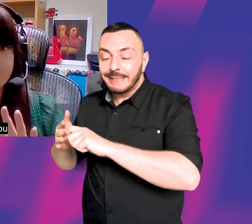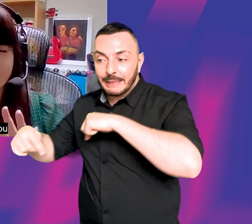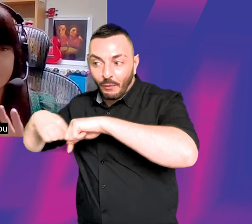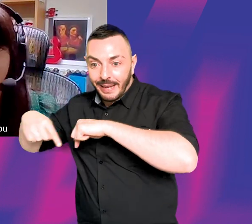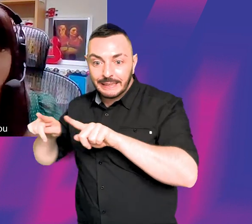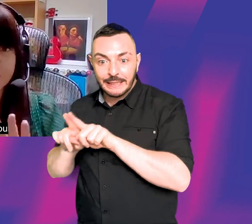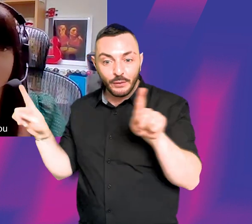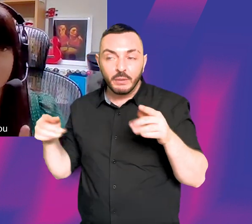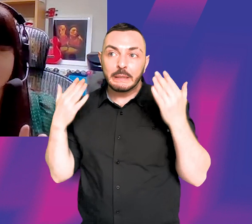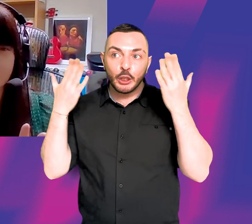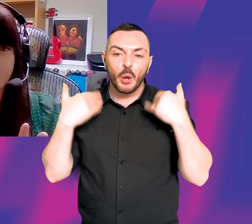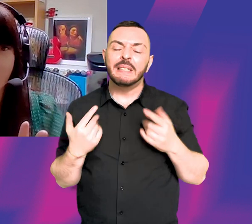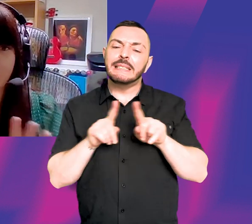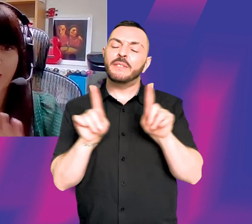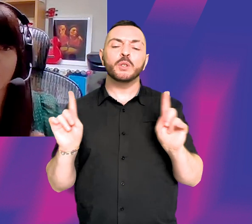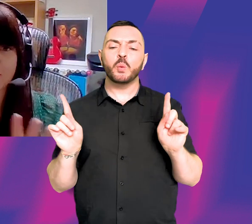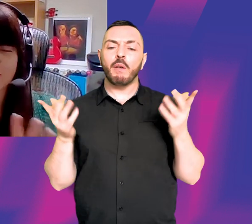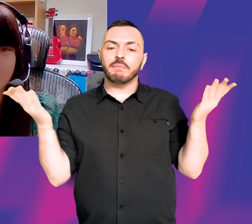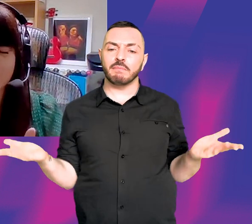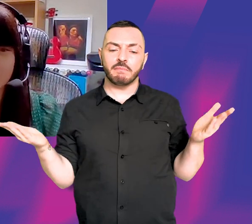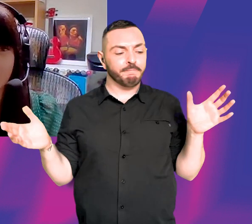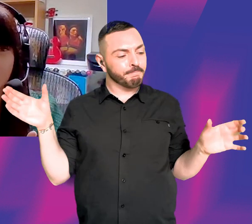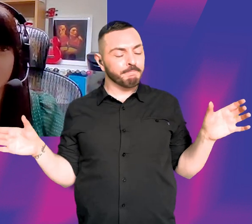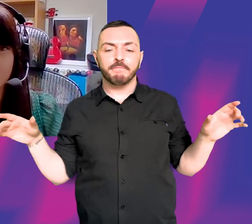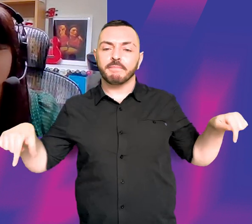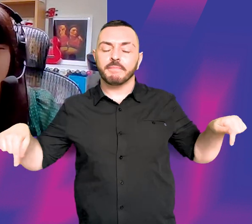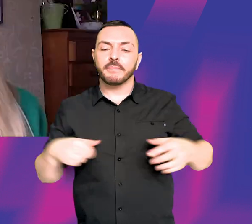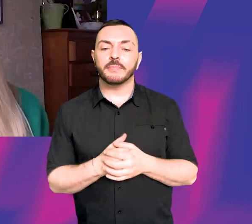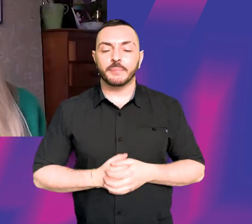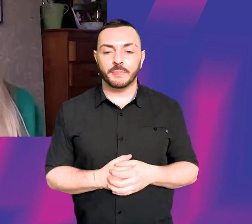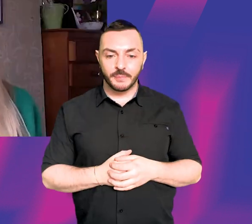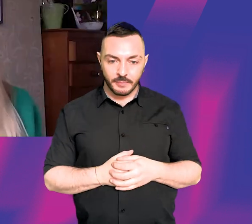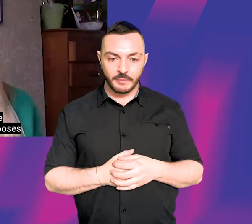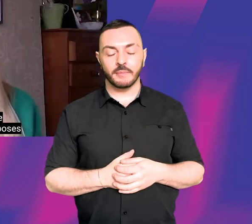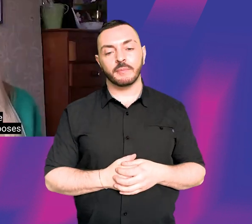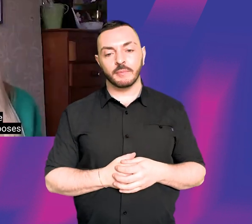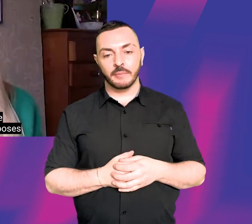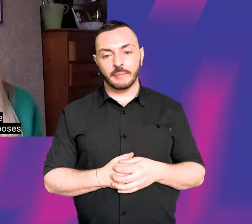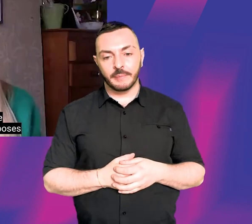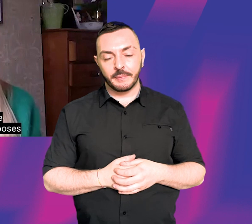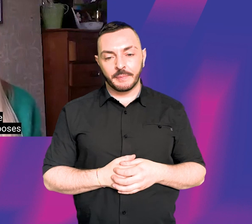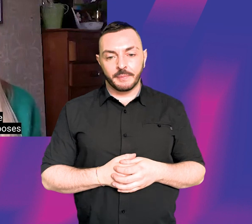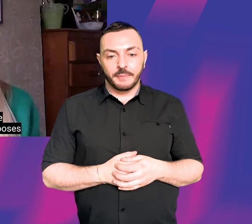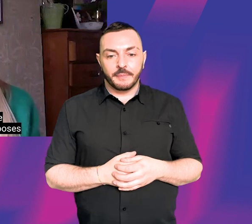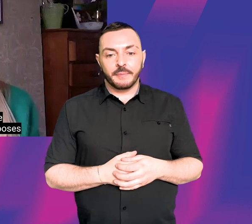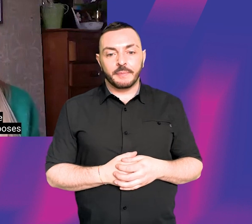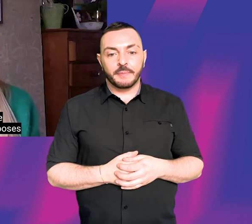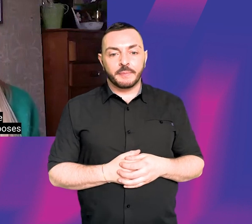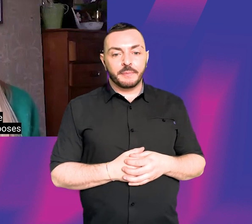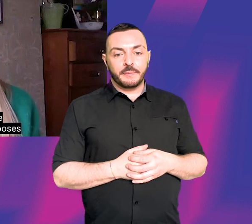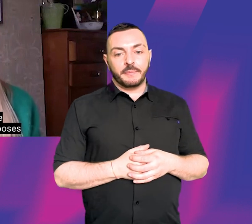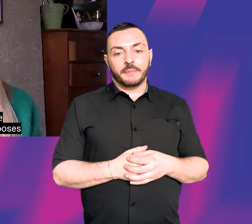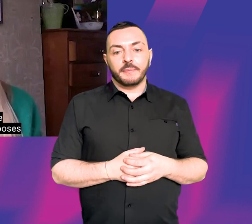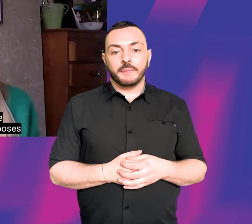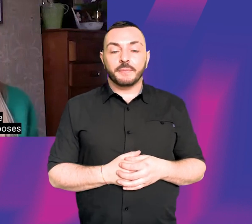like is the difference to you between how, how those two agents work with you? Yeah. So, I mean, it's, it's not conventional to,